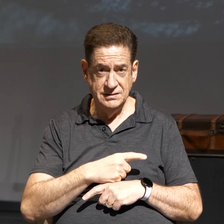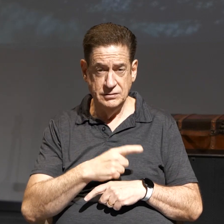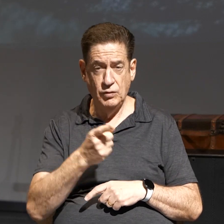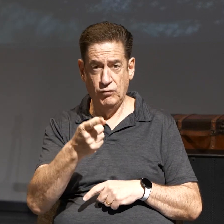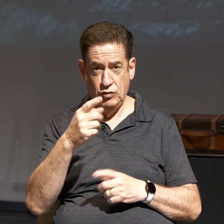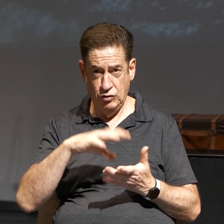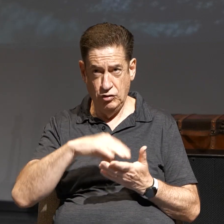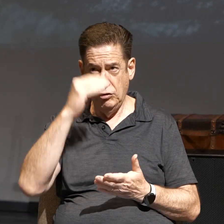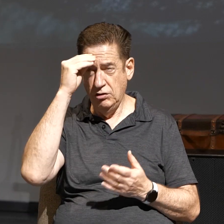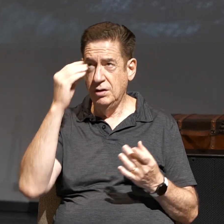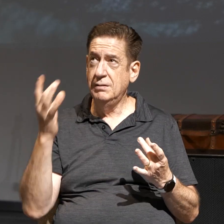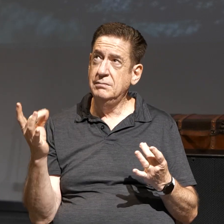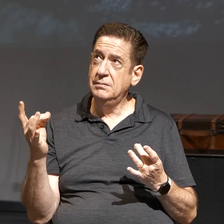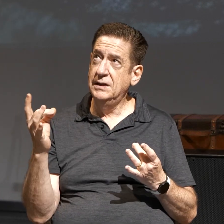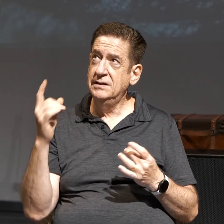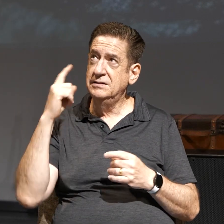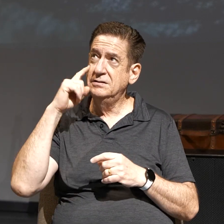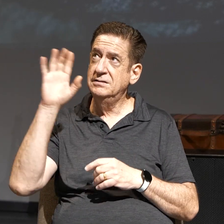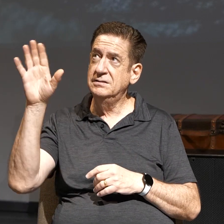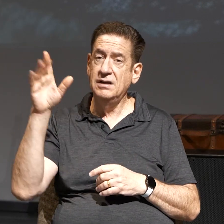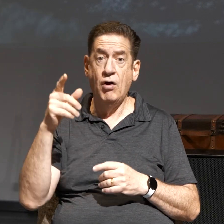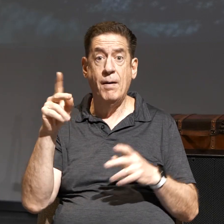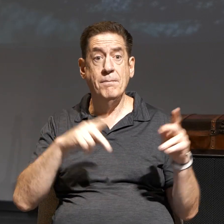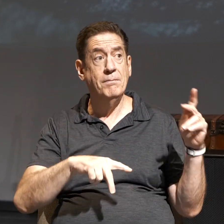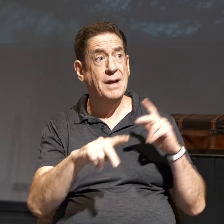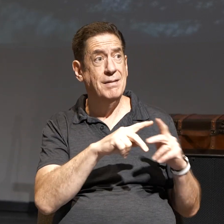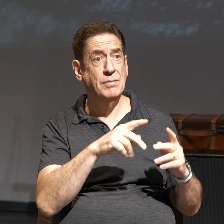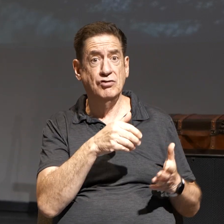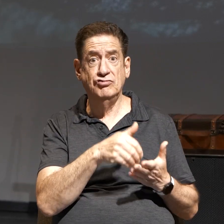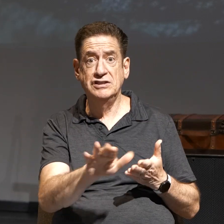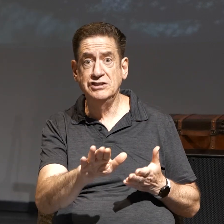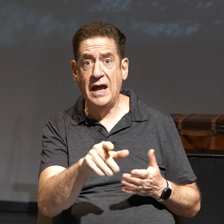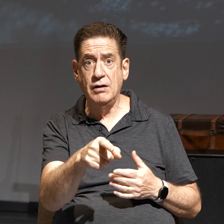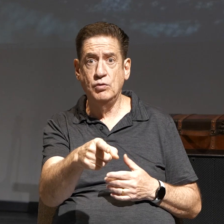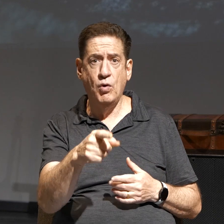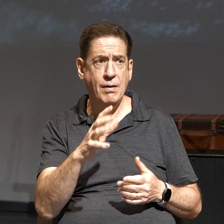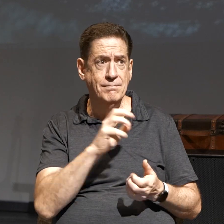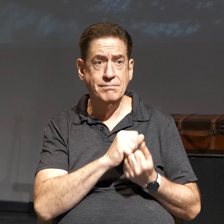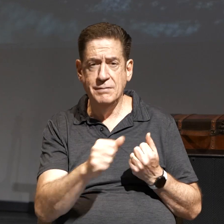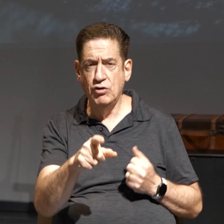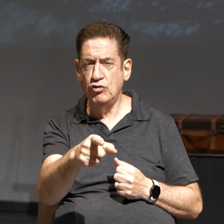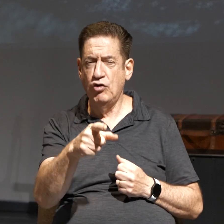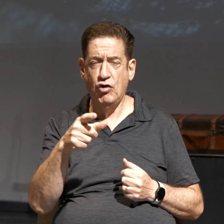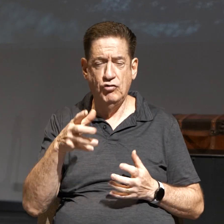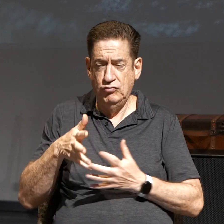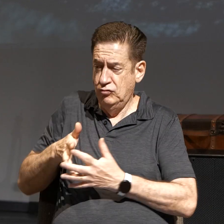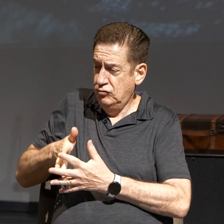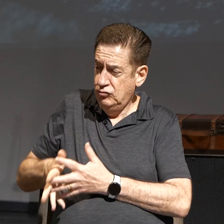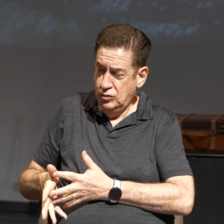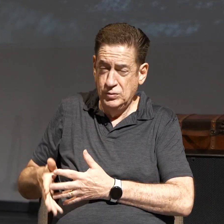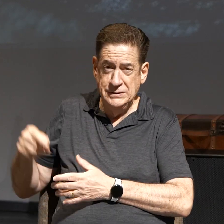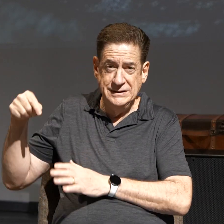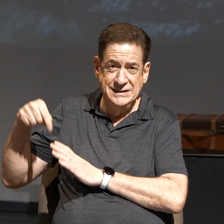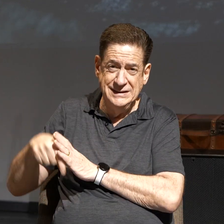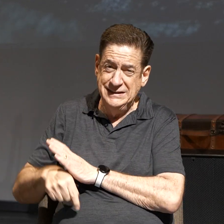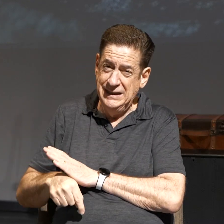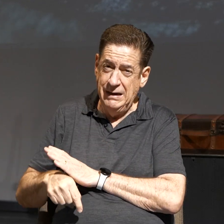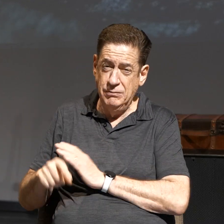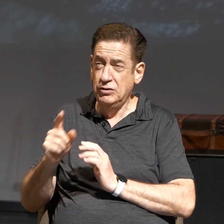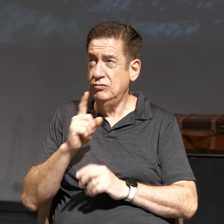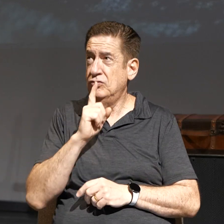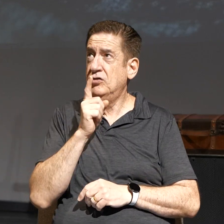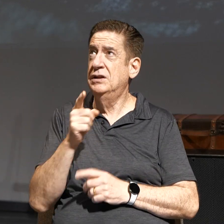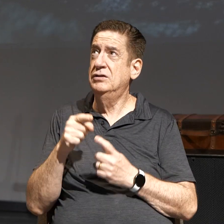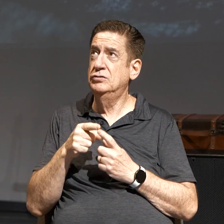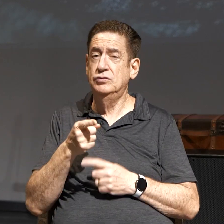meditation, when people reject you or are mean to you, your roots are so deep into God's love. His love is so real to